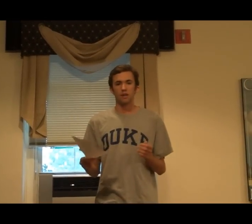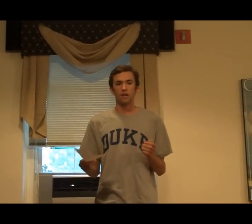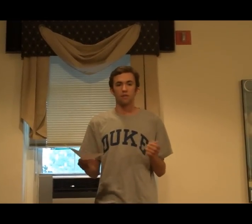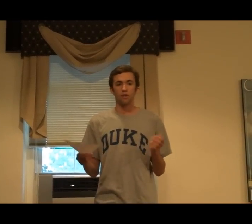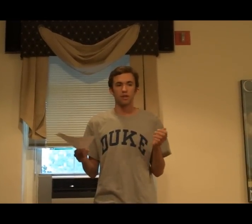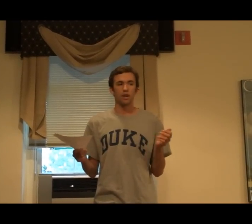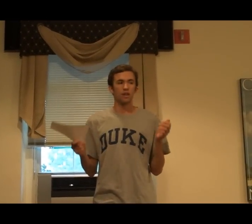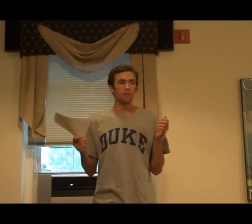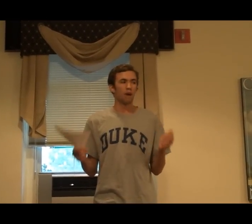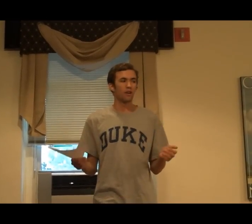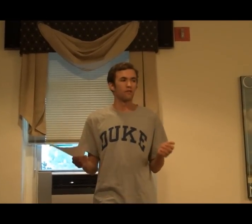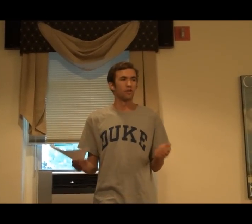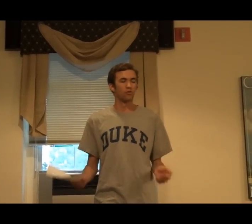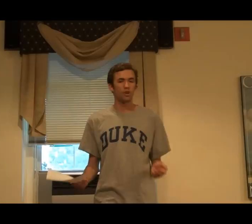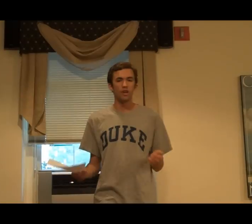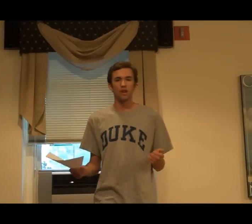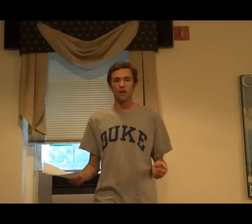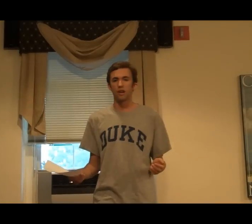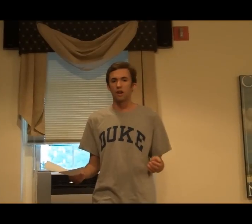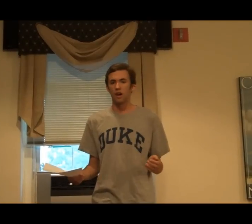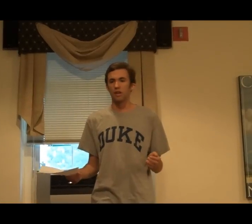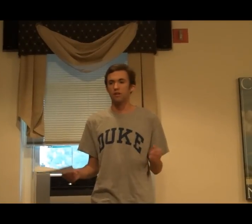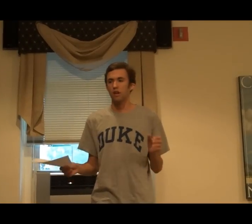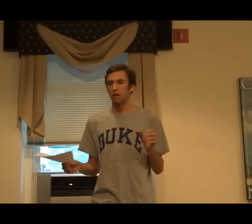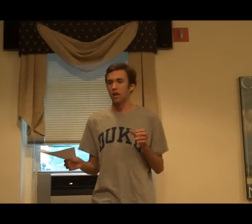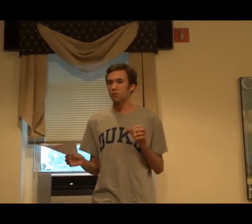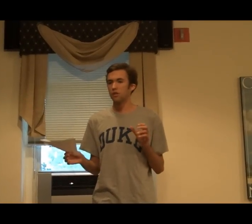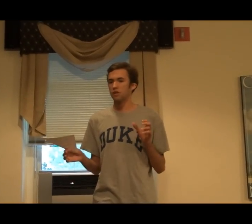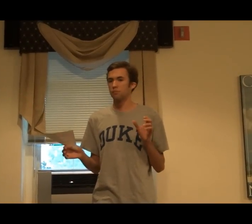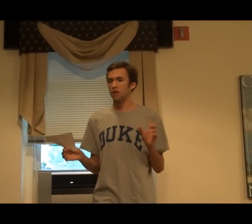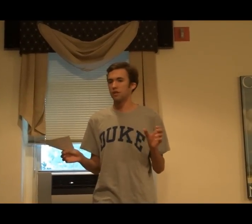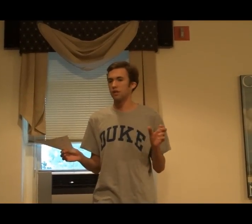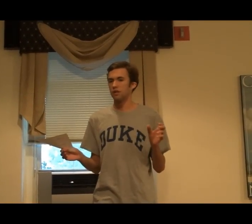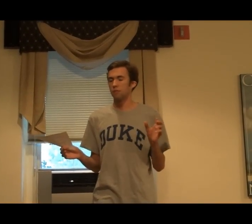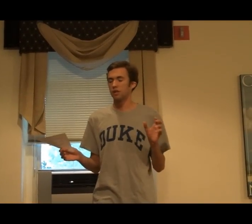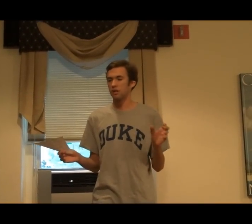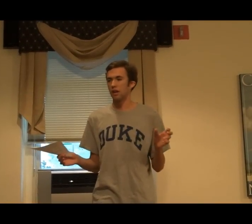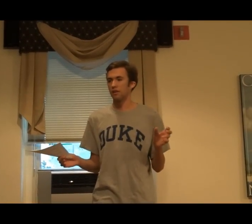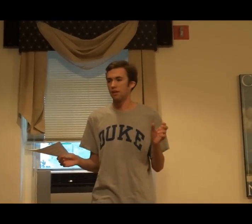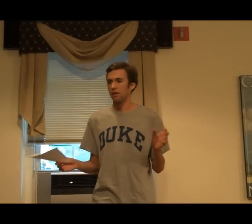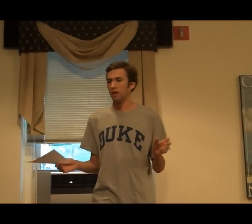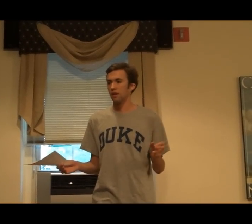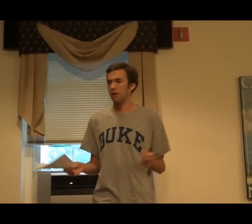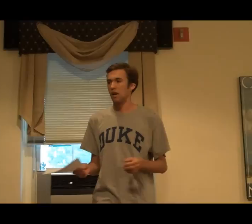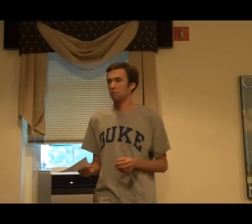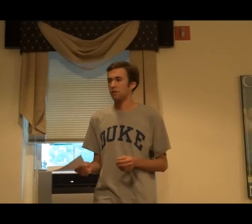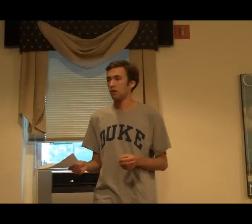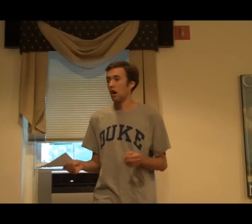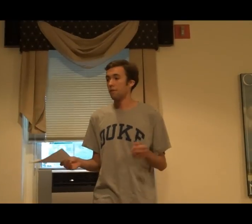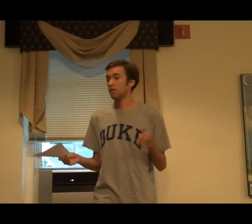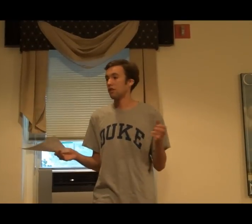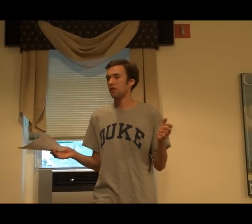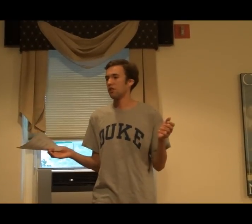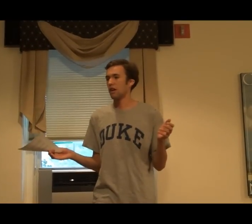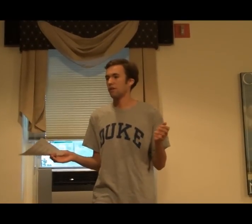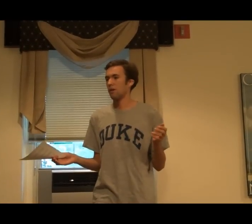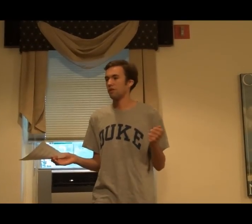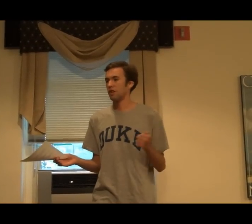that, once again, it's a matter of degree and not kind. Language is present to some extent in apes. Obviously, they couldn't have a conversation